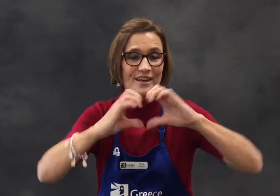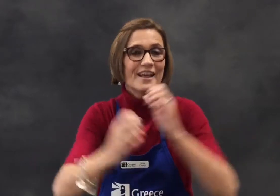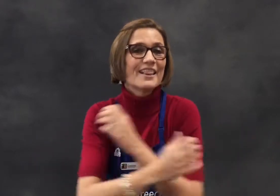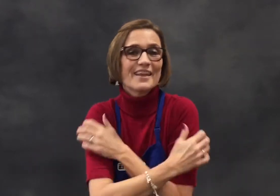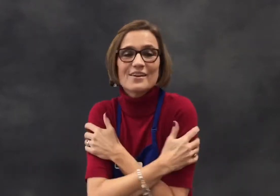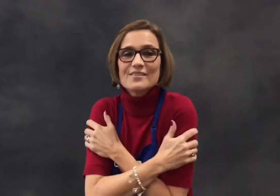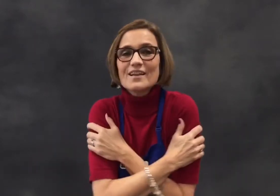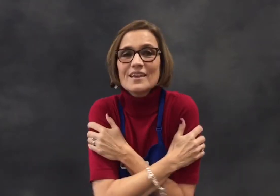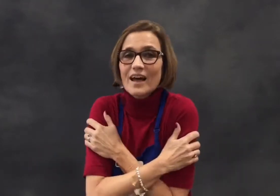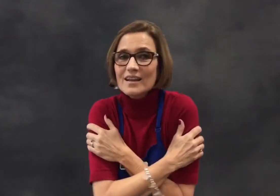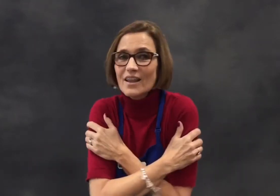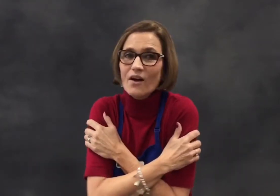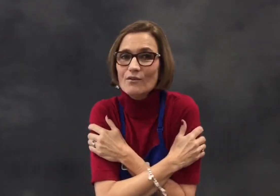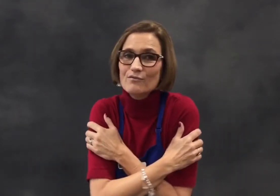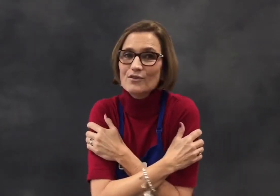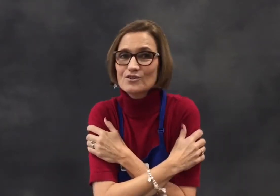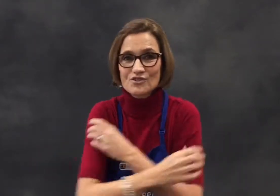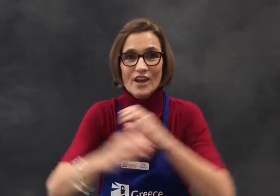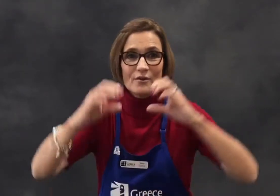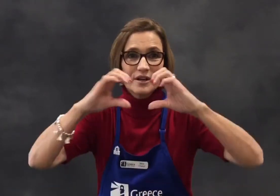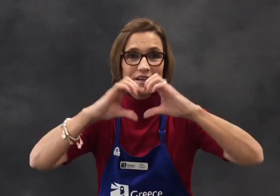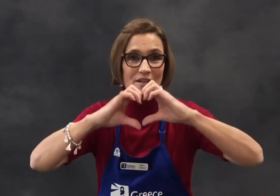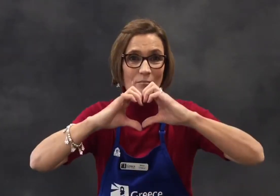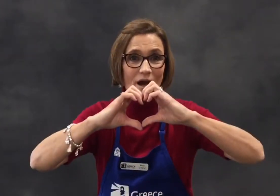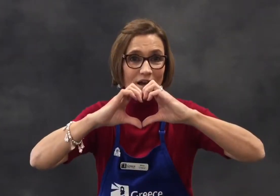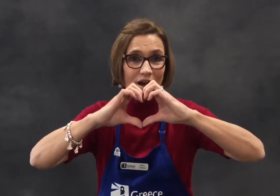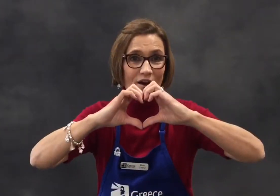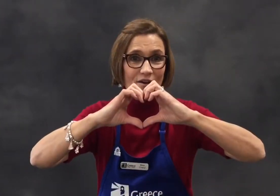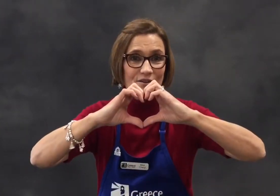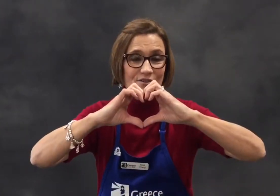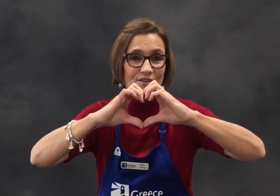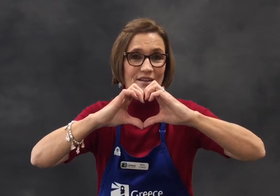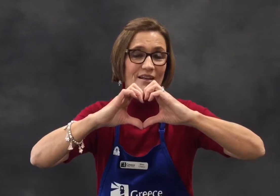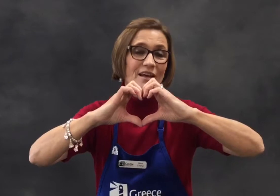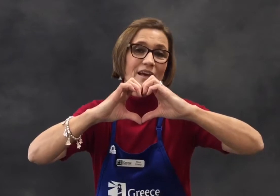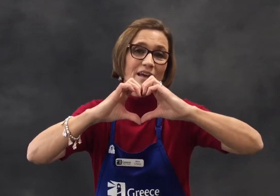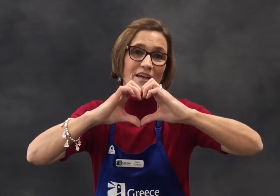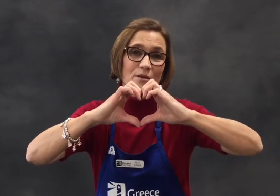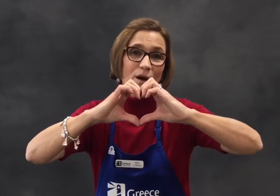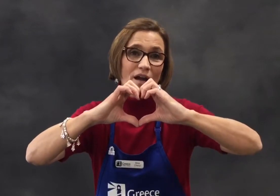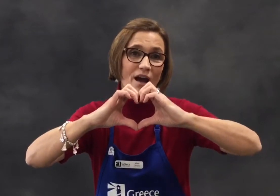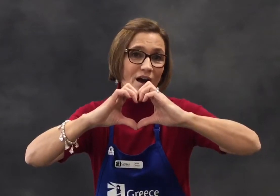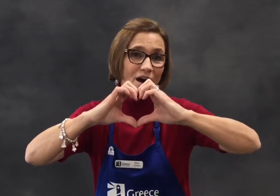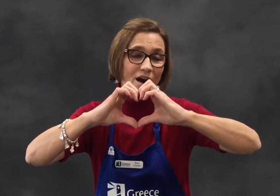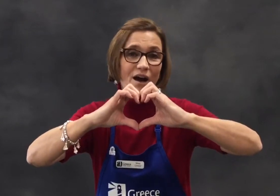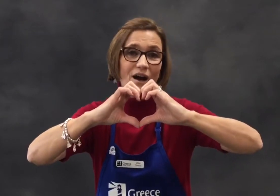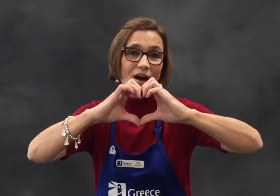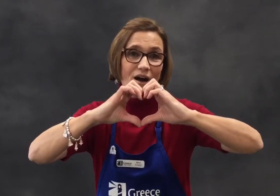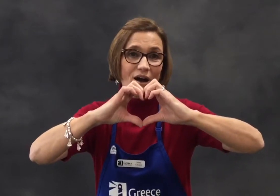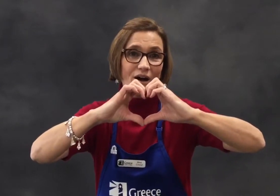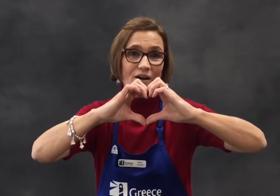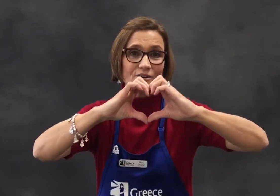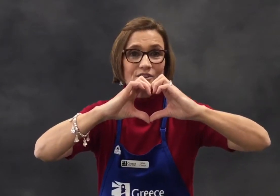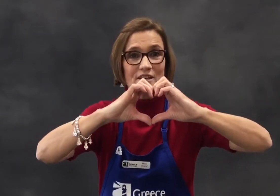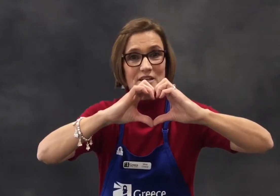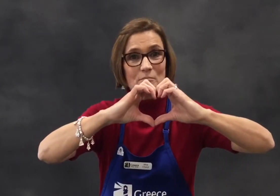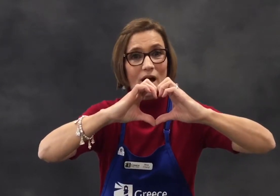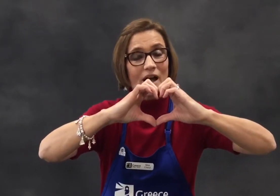There's a lot of love for sharing in my heart. In my heart, in my